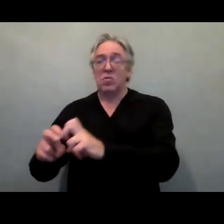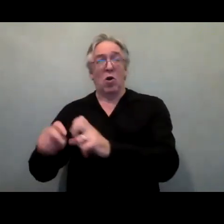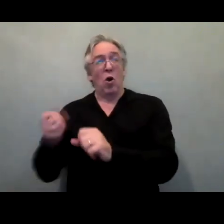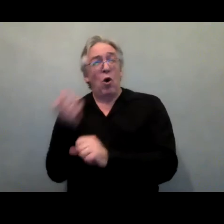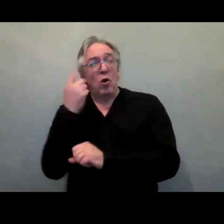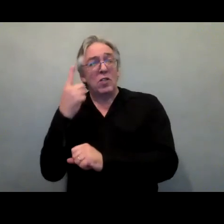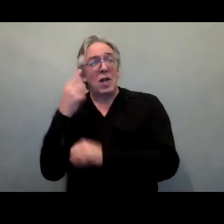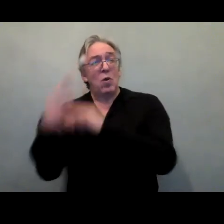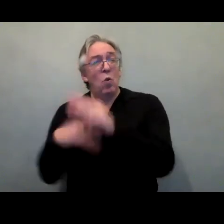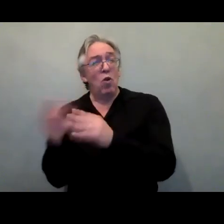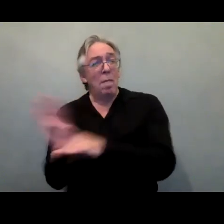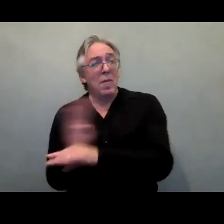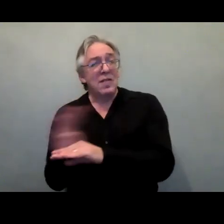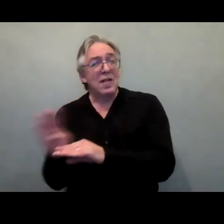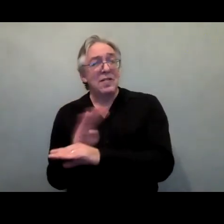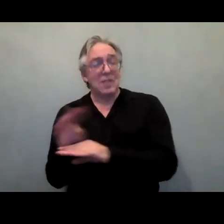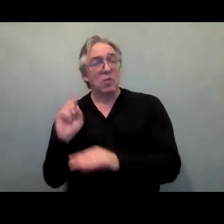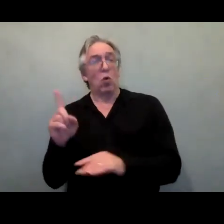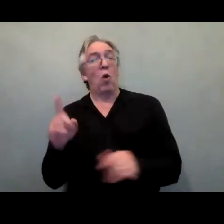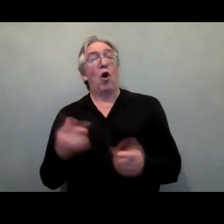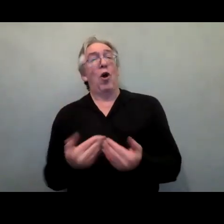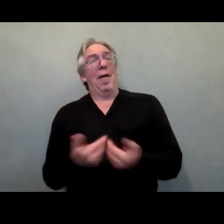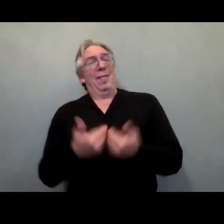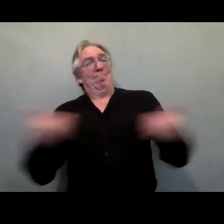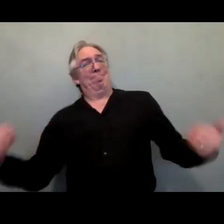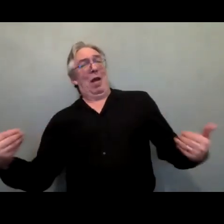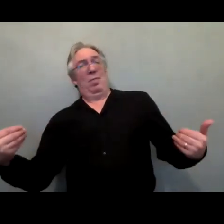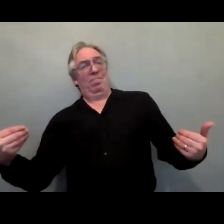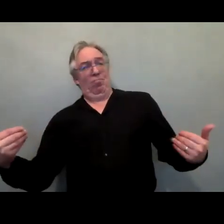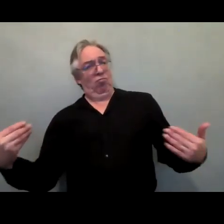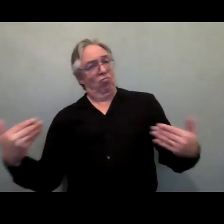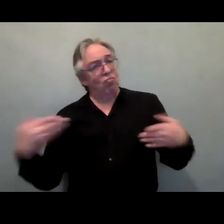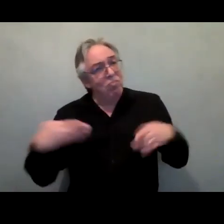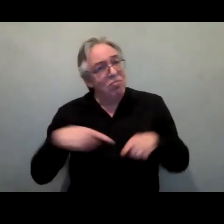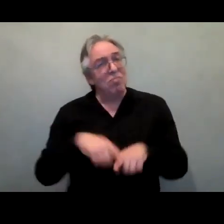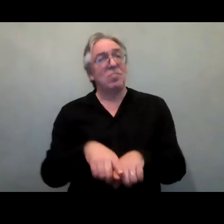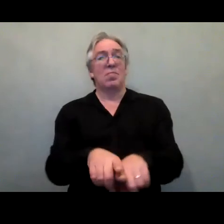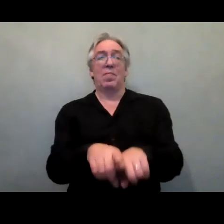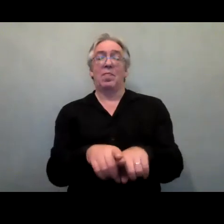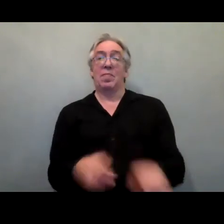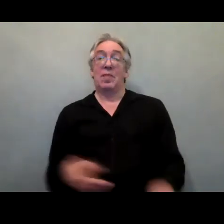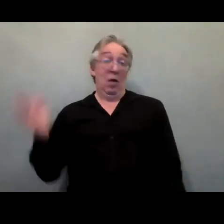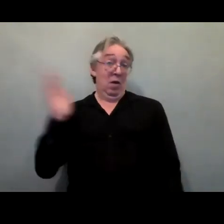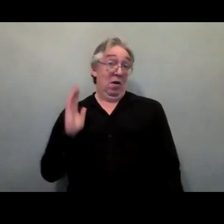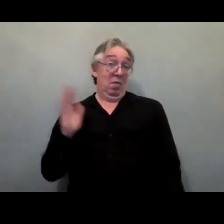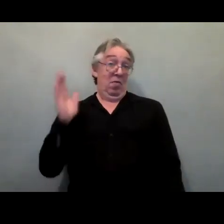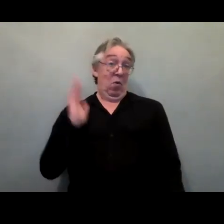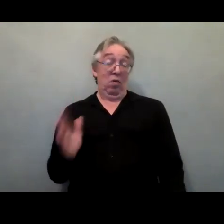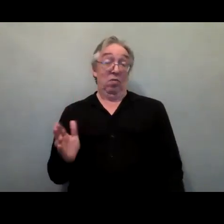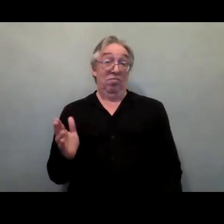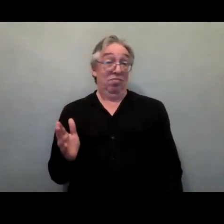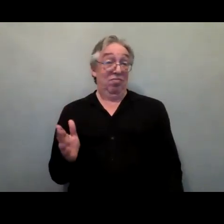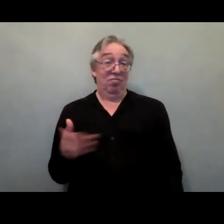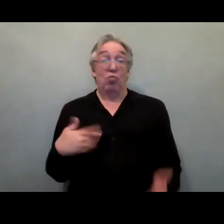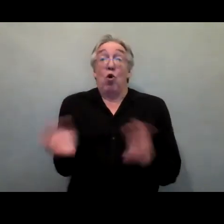their reality, and to bridging the gap between the sectors. To overcome what I would describe as a failure at a very basic level just to